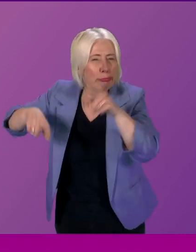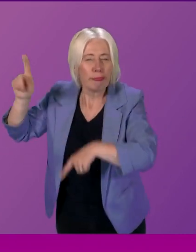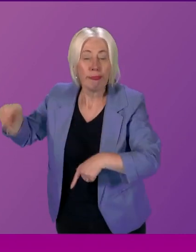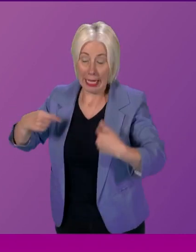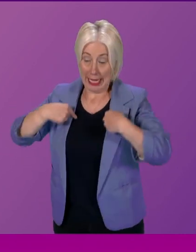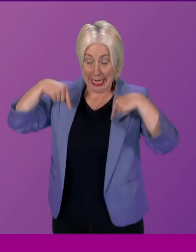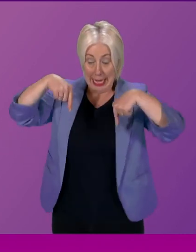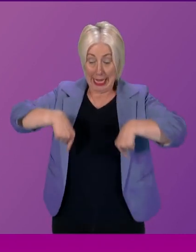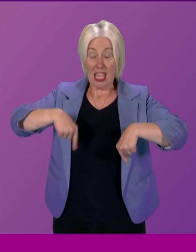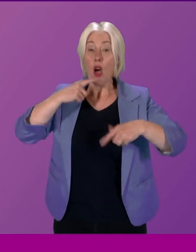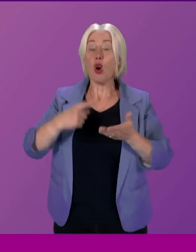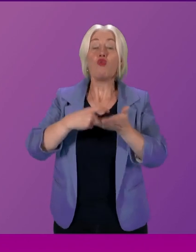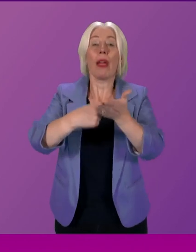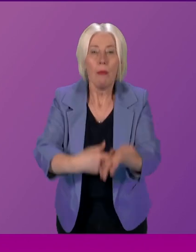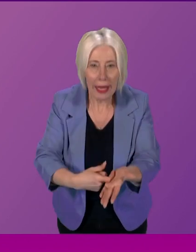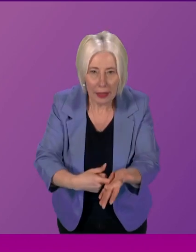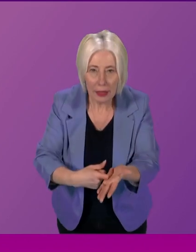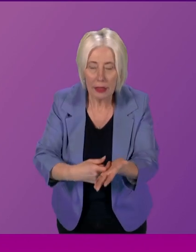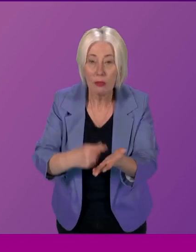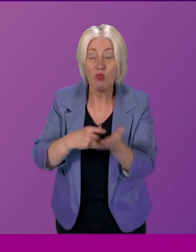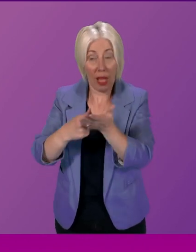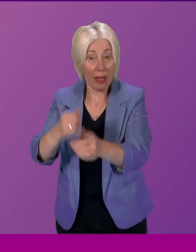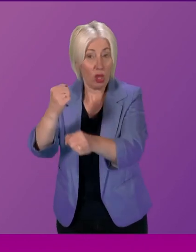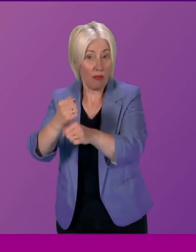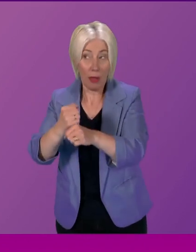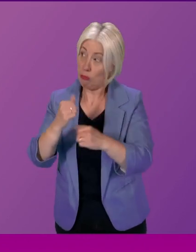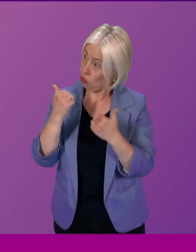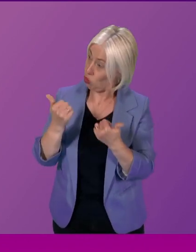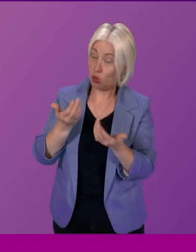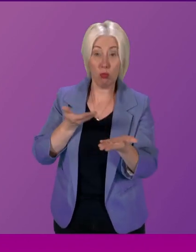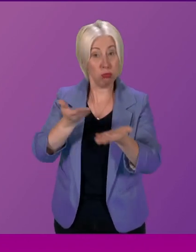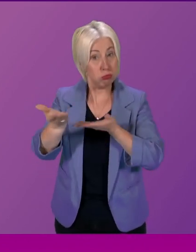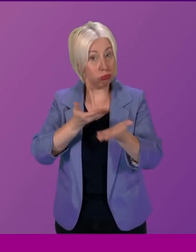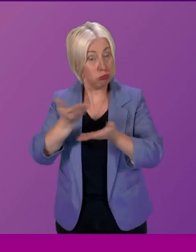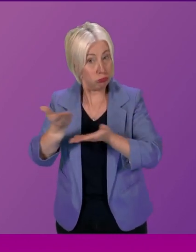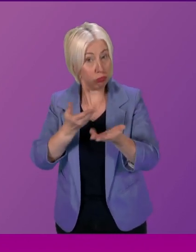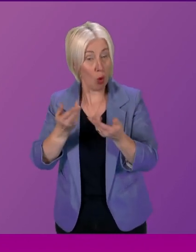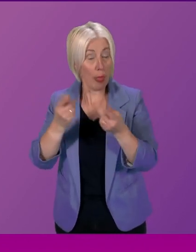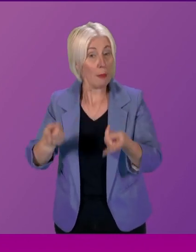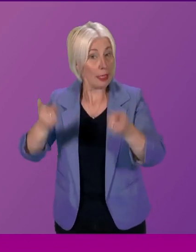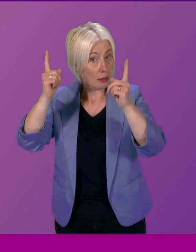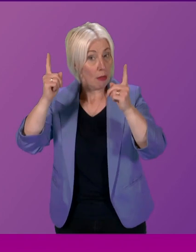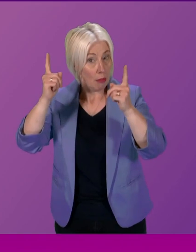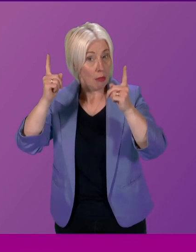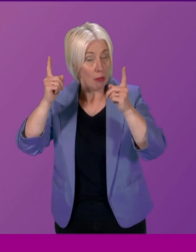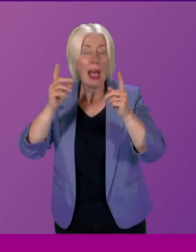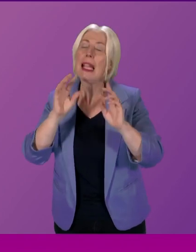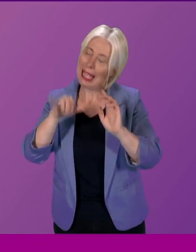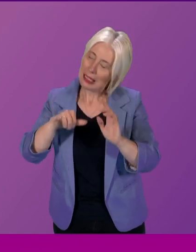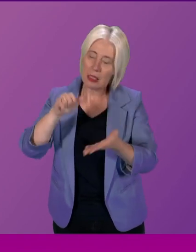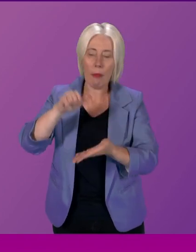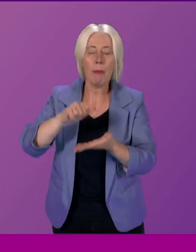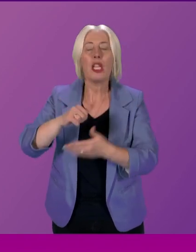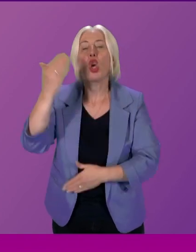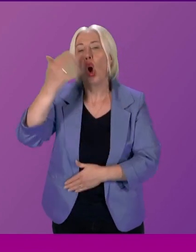recommending in here is, well, we've made recommendations to the government. We've had very constructive discussions with the minister. Of course, there are budgetary concerns.